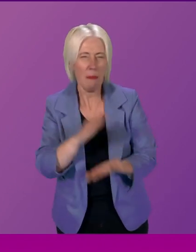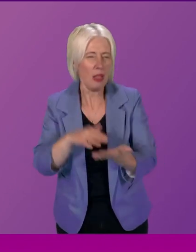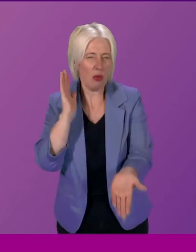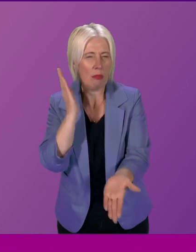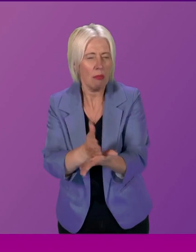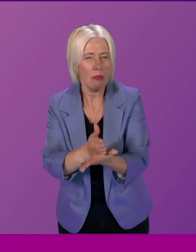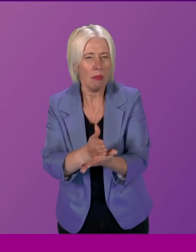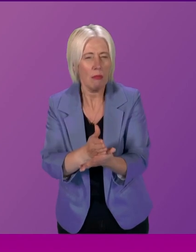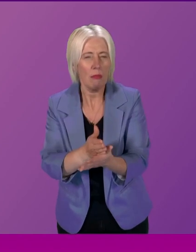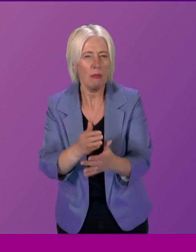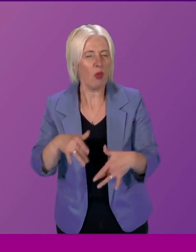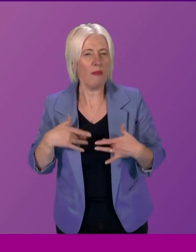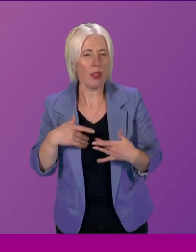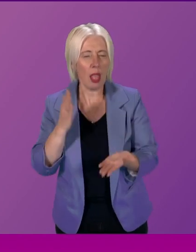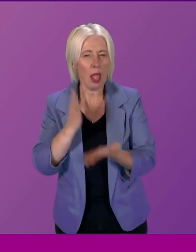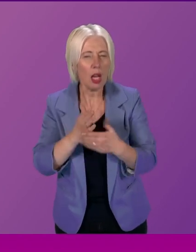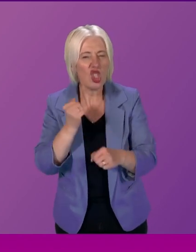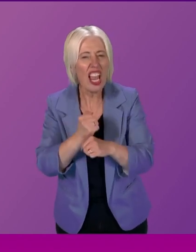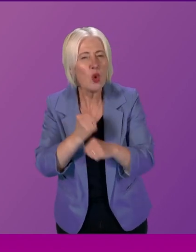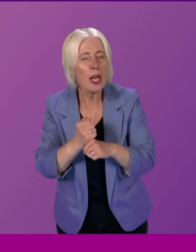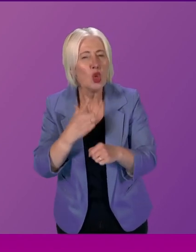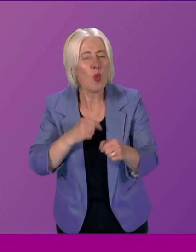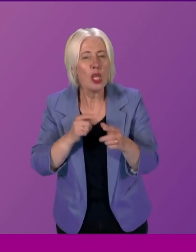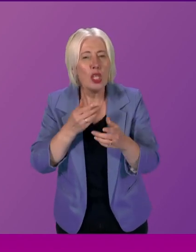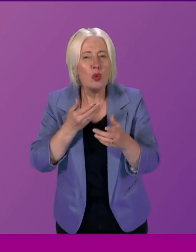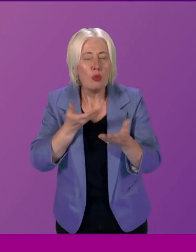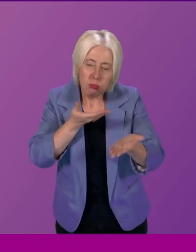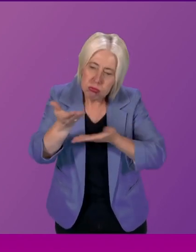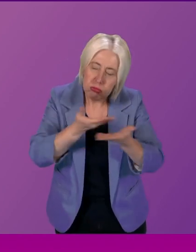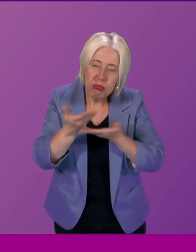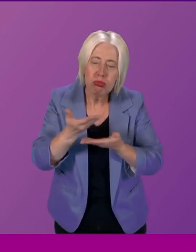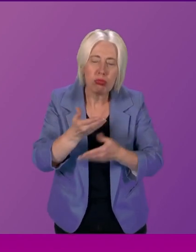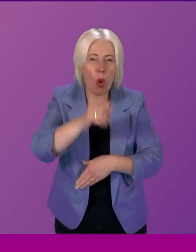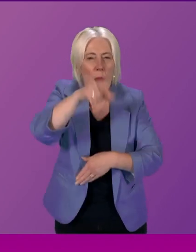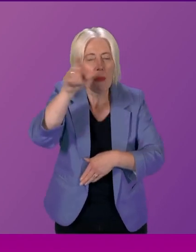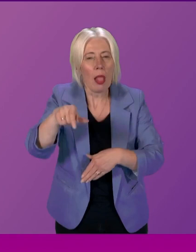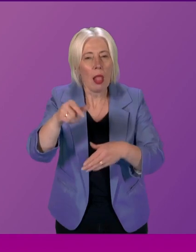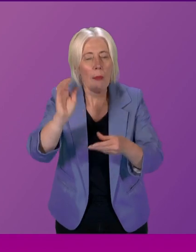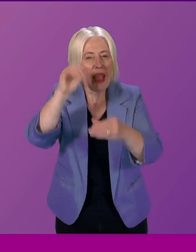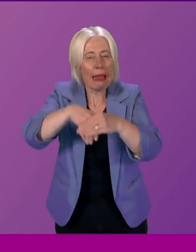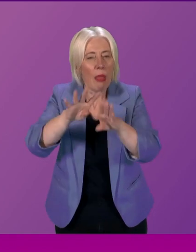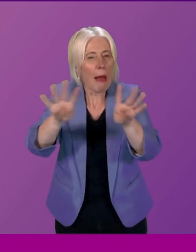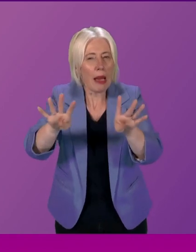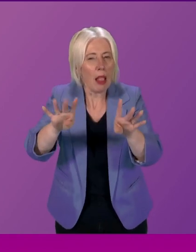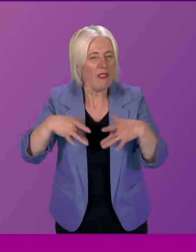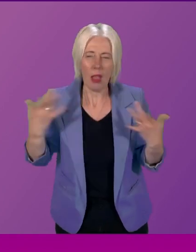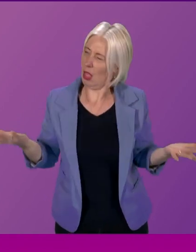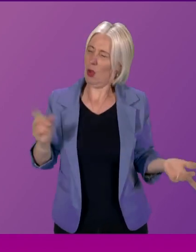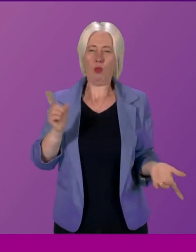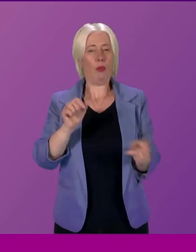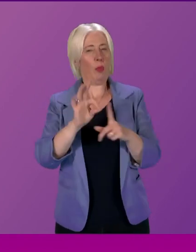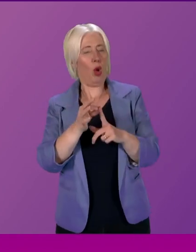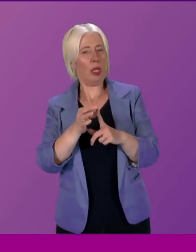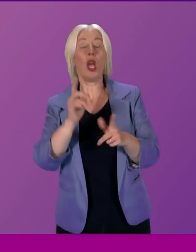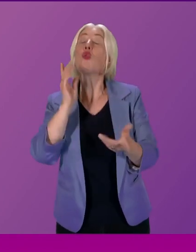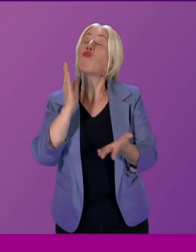endeavour in the part of the panel to consider what the people who participated in it had actually thought. So feedback is the key,